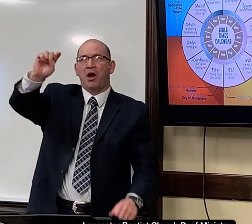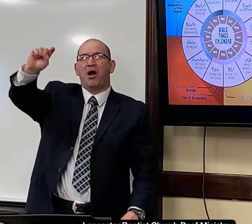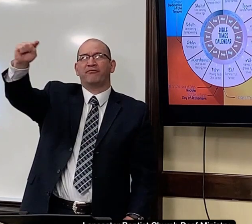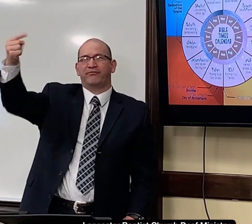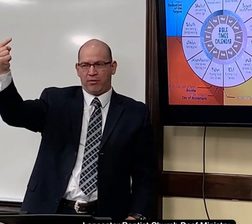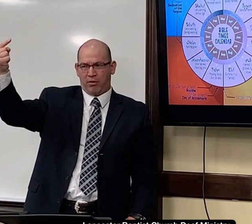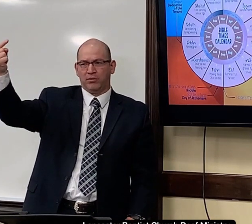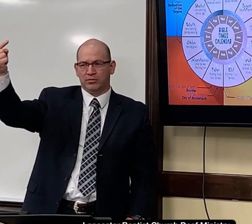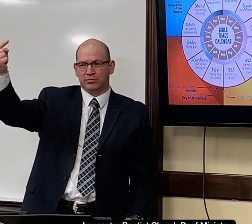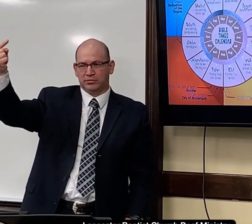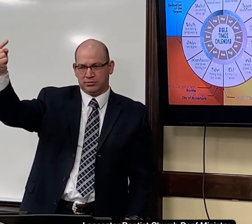remember that God is first.